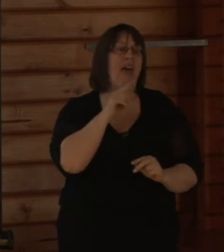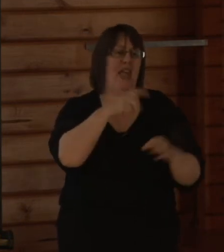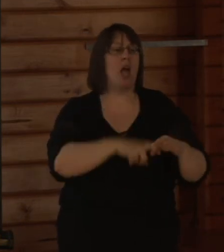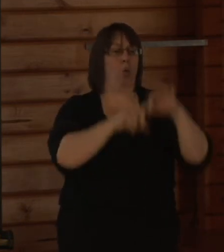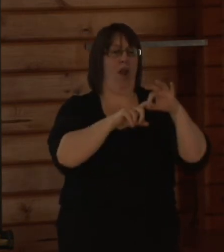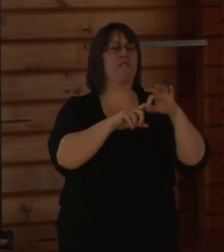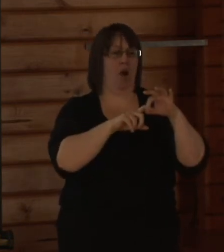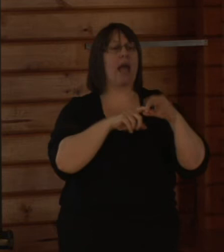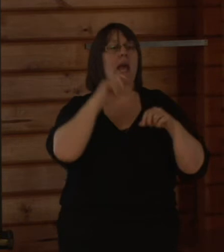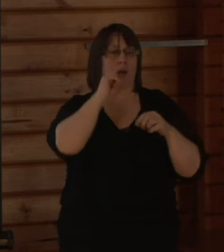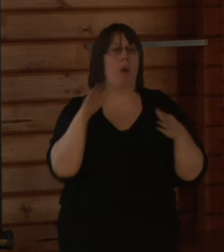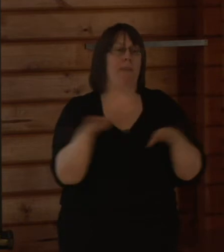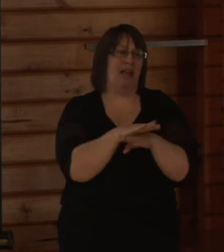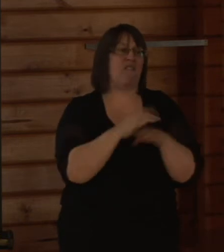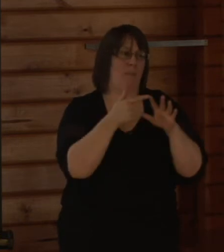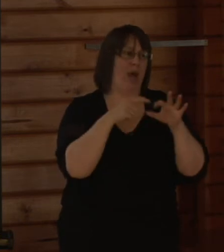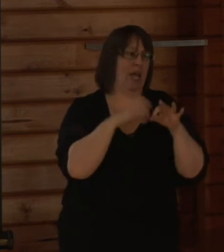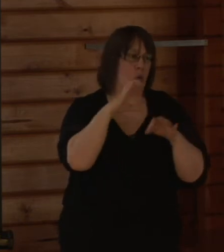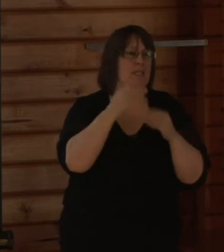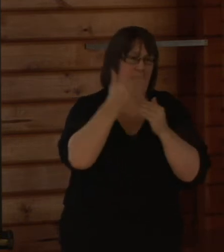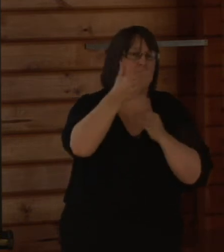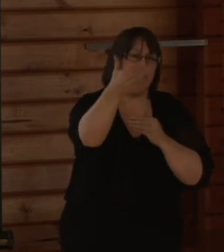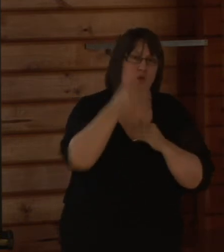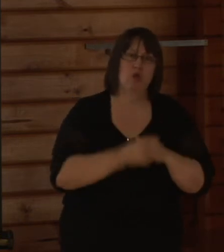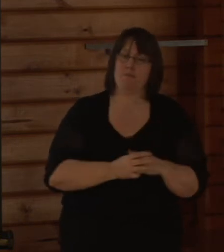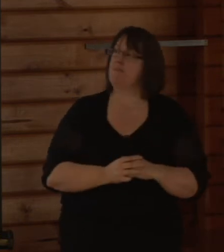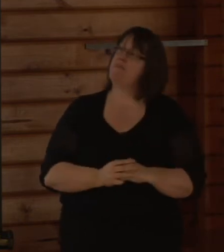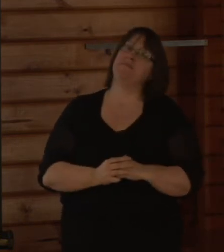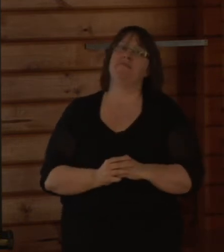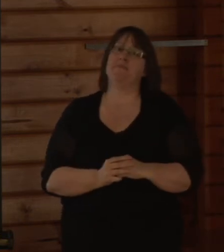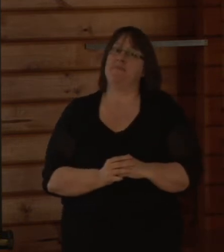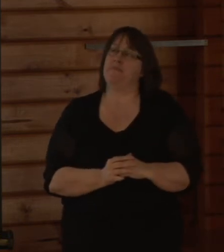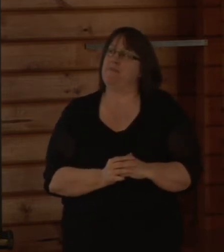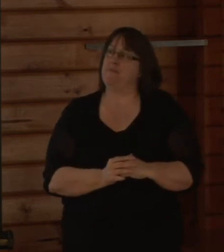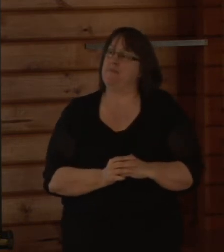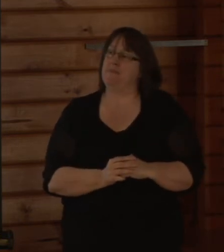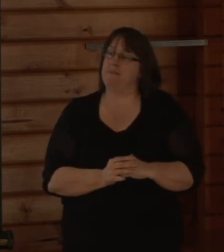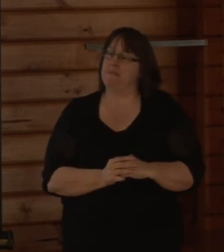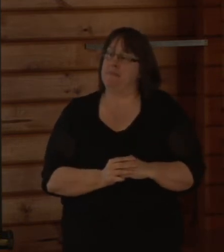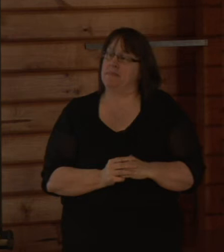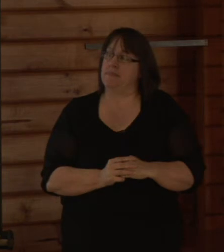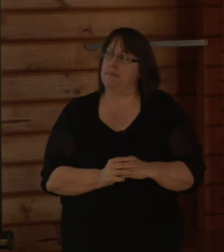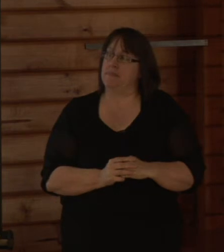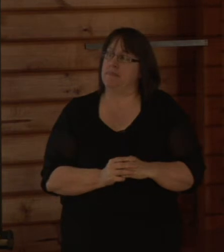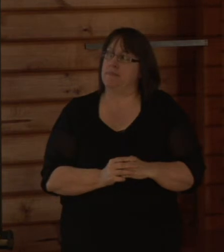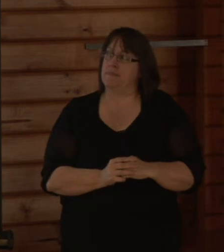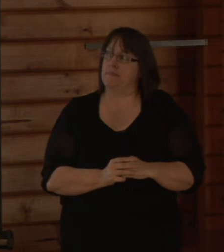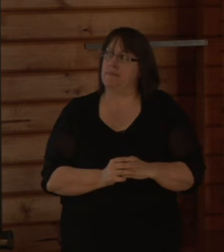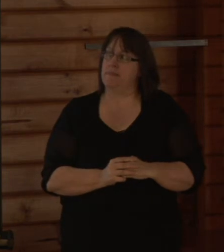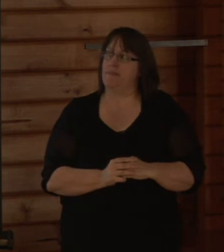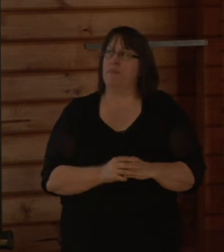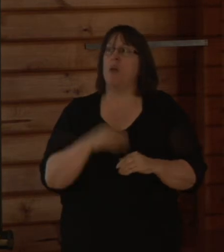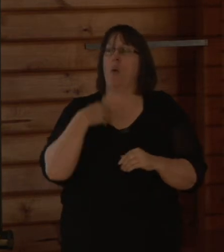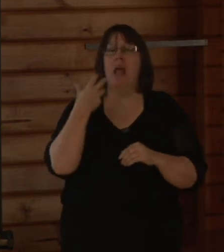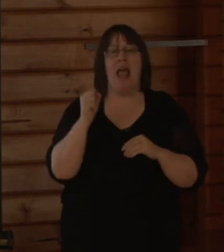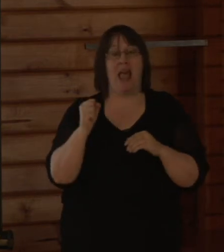potential IFE to be passed to the valuers and onto EQC. As an additional step,